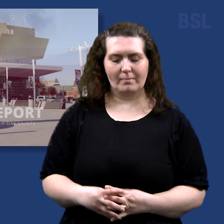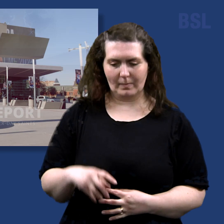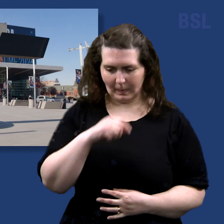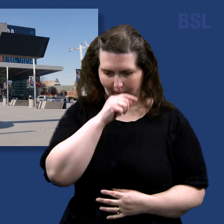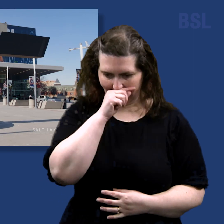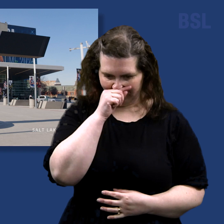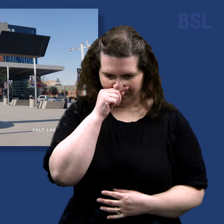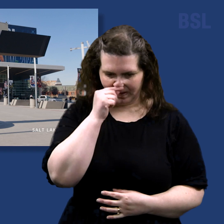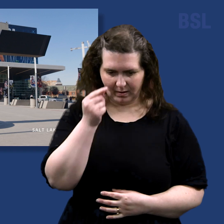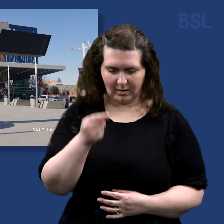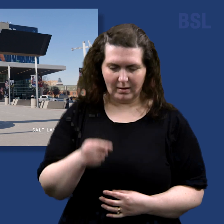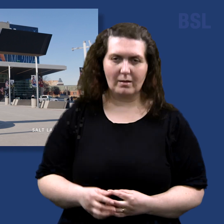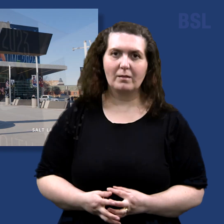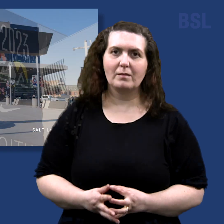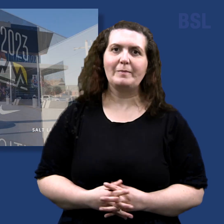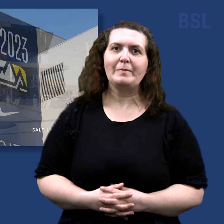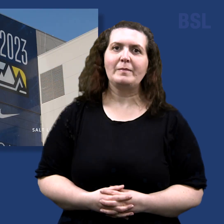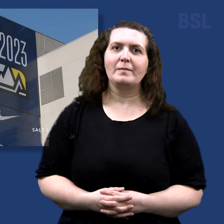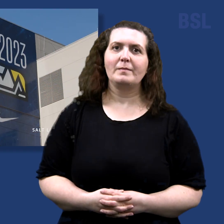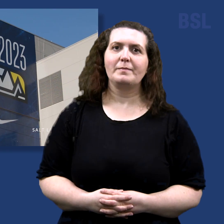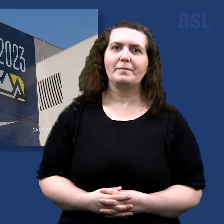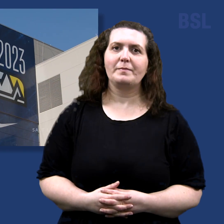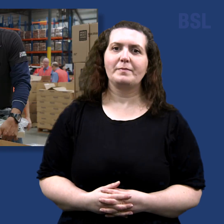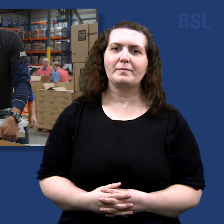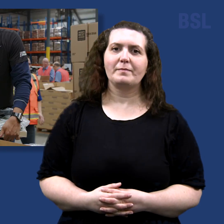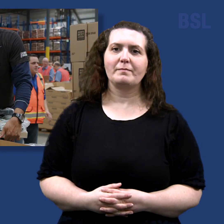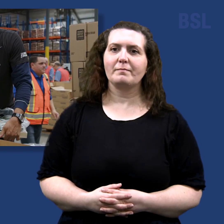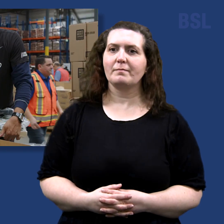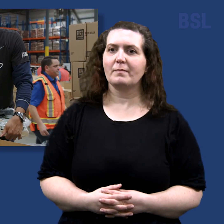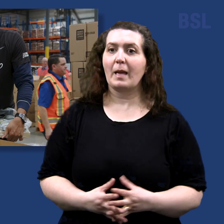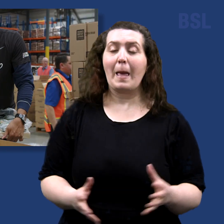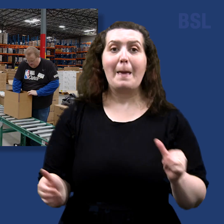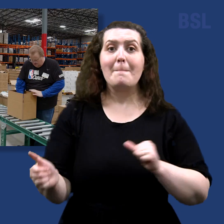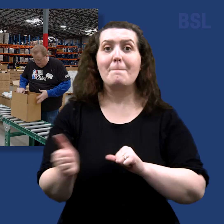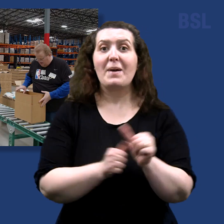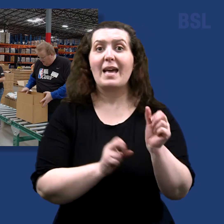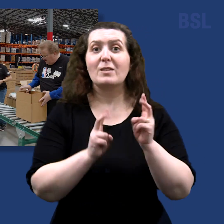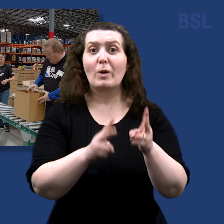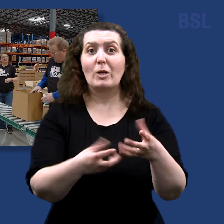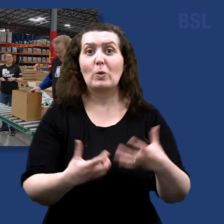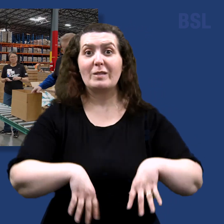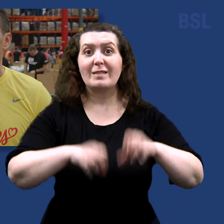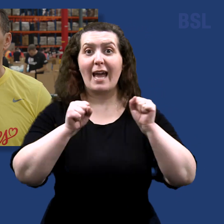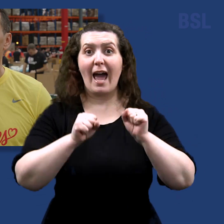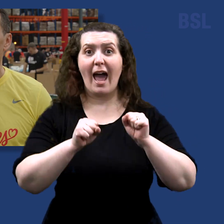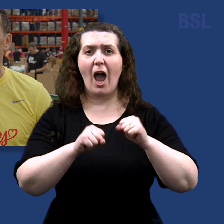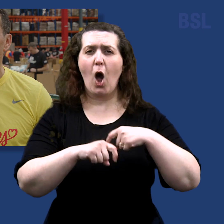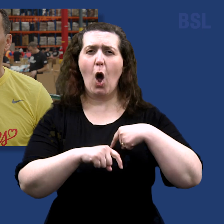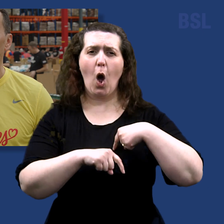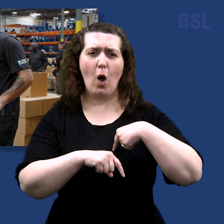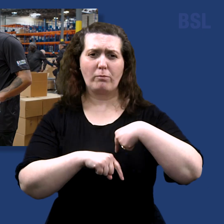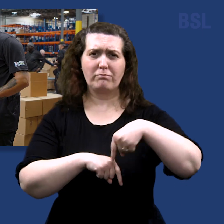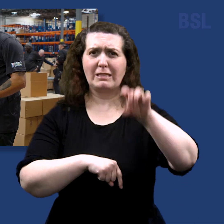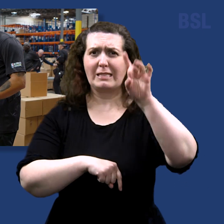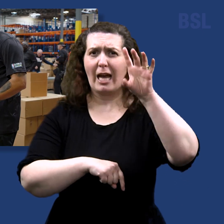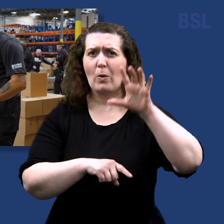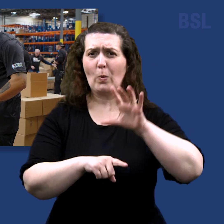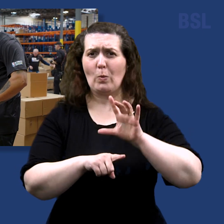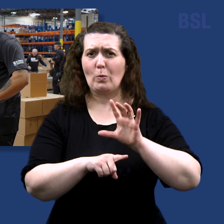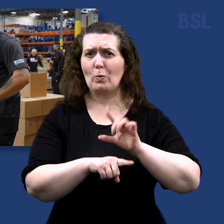There's no better way to tip off All-Star Weekend than rolling up your sleeves and volunteering to get back to the community that we're in. Nearly 300 volunteers,